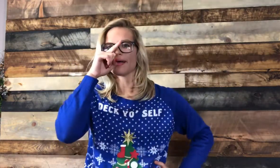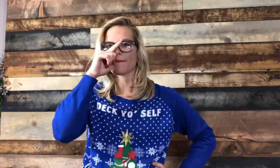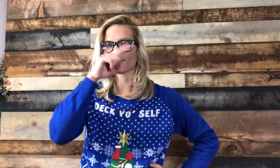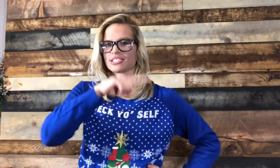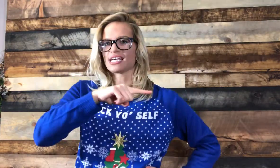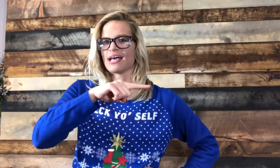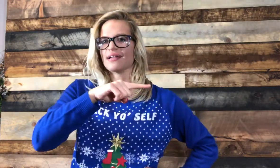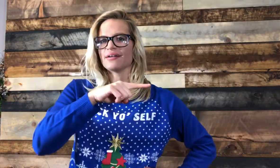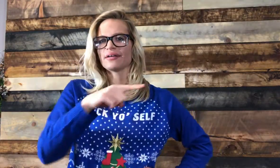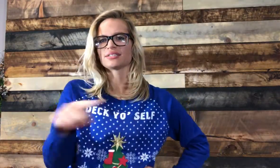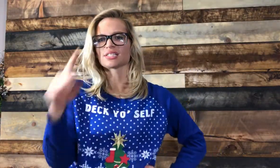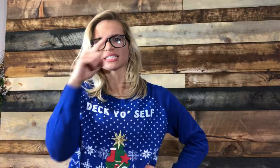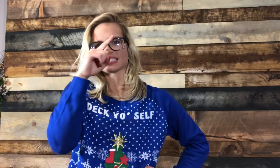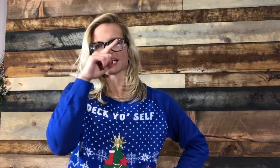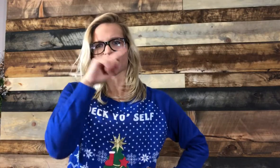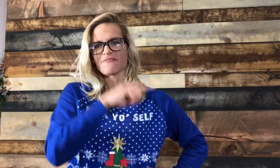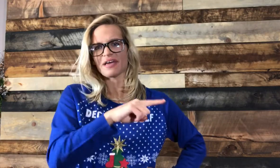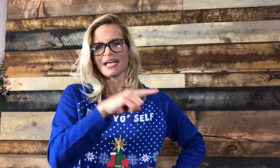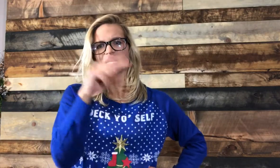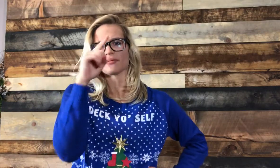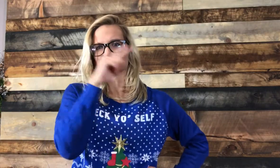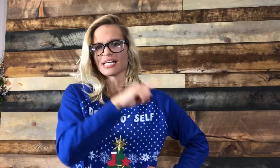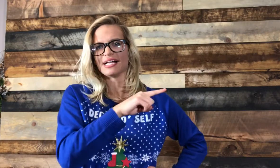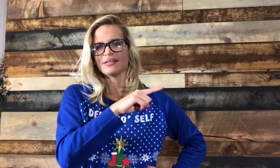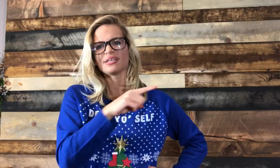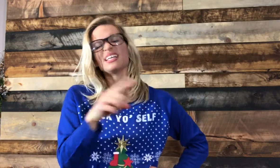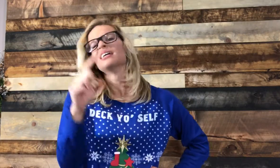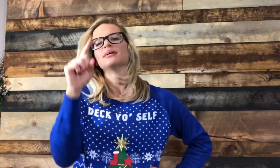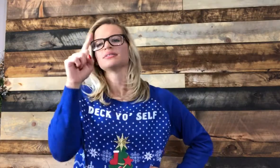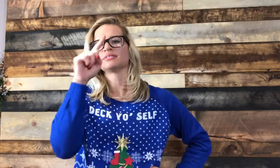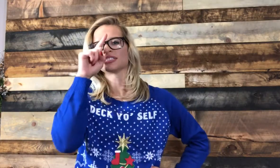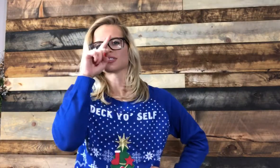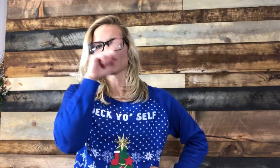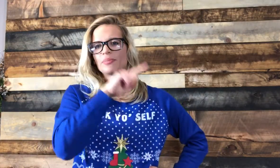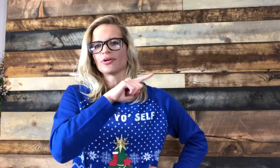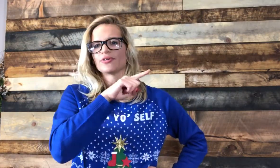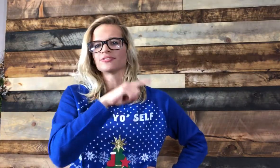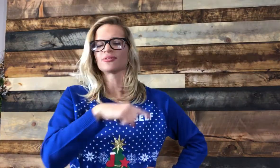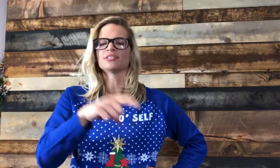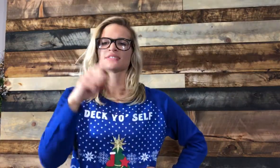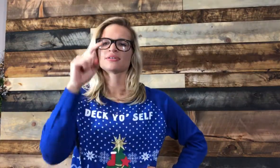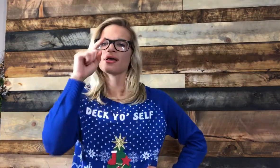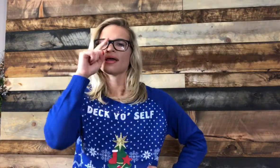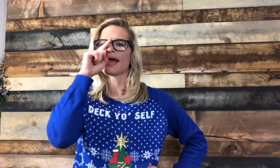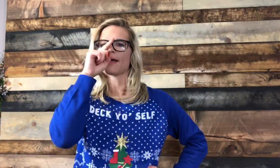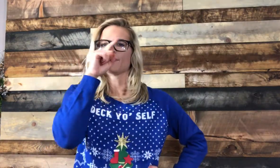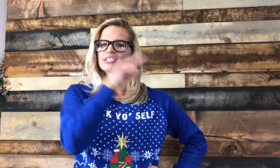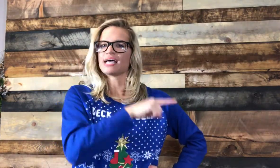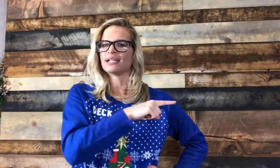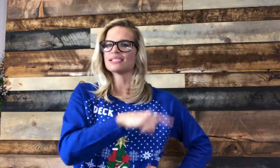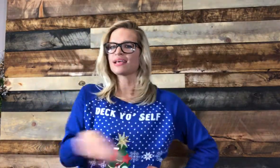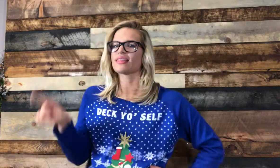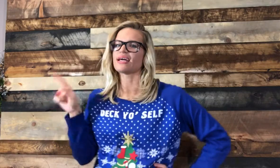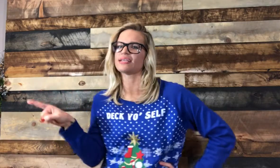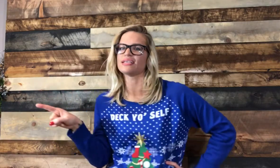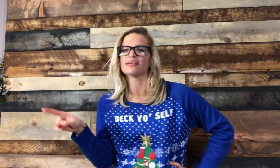pretend. So this is like fake or pretend. Just swipe your nose once. And pretend that he